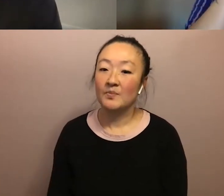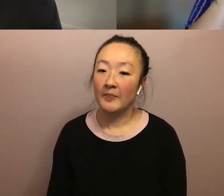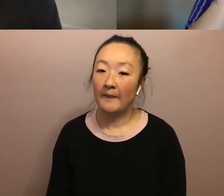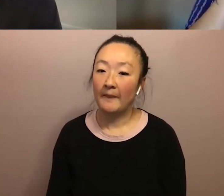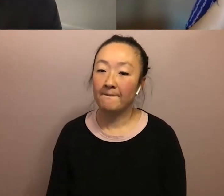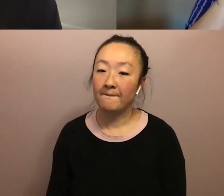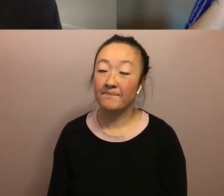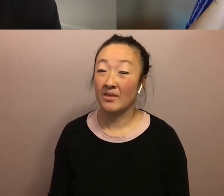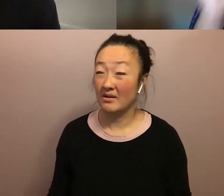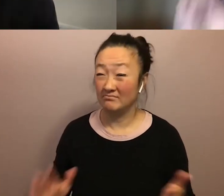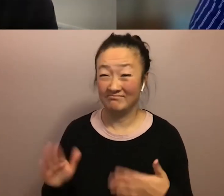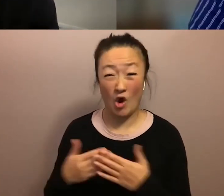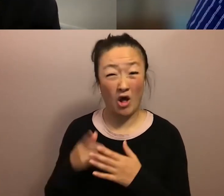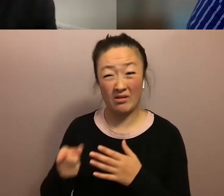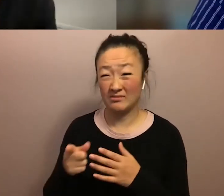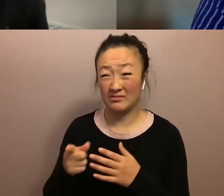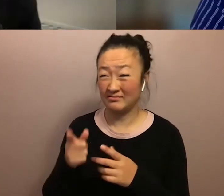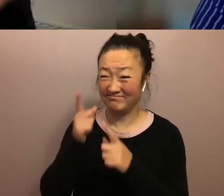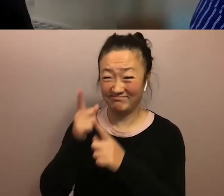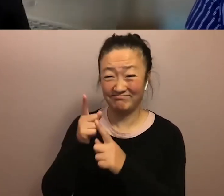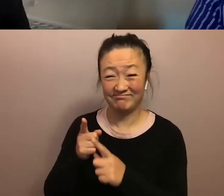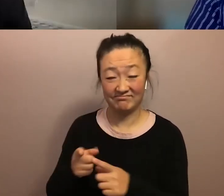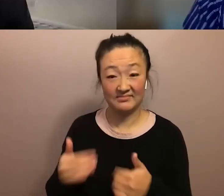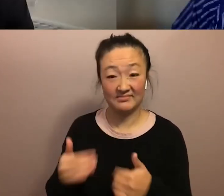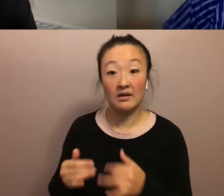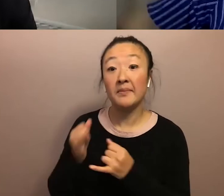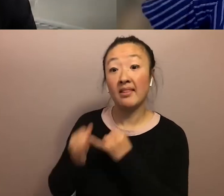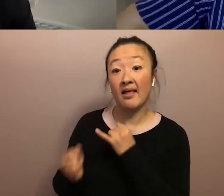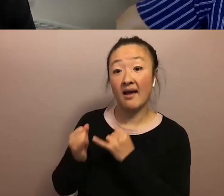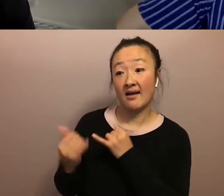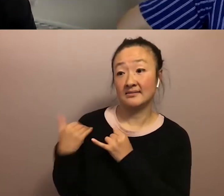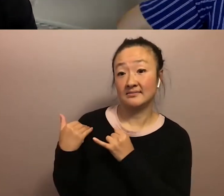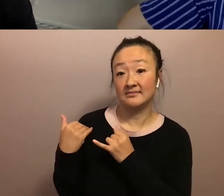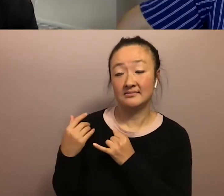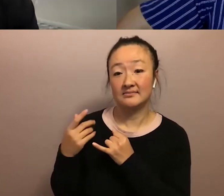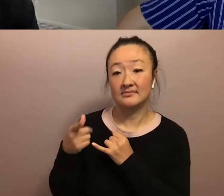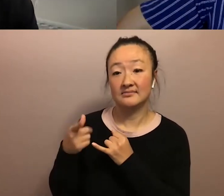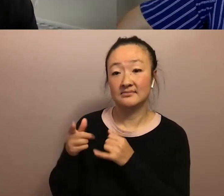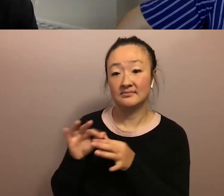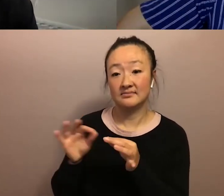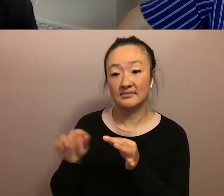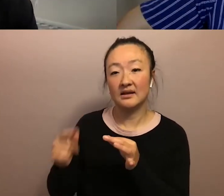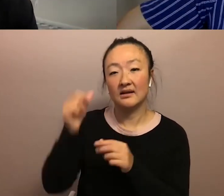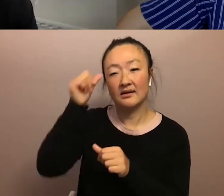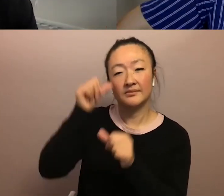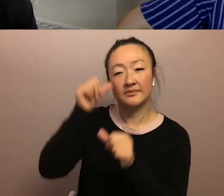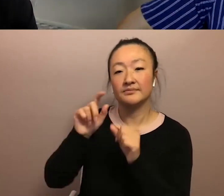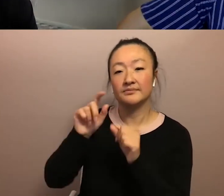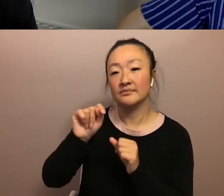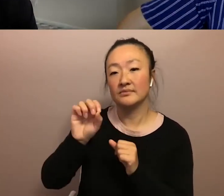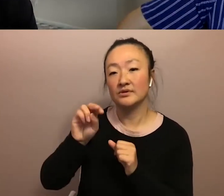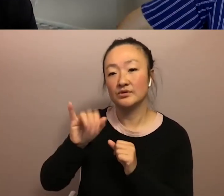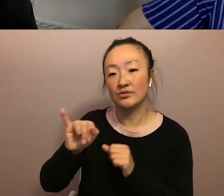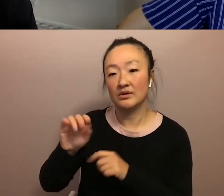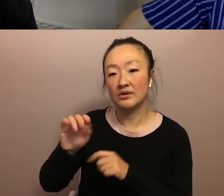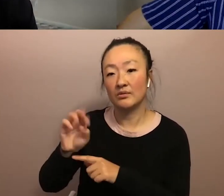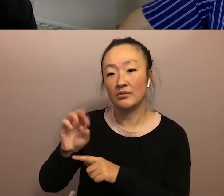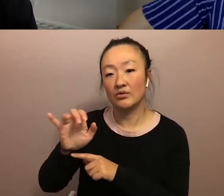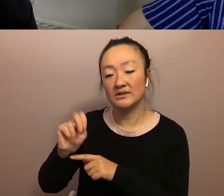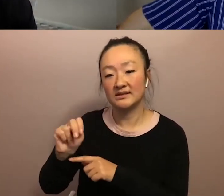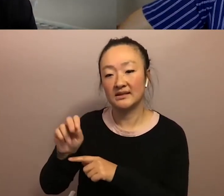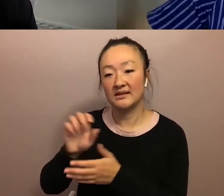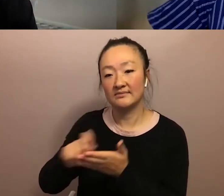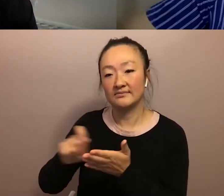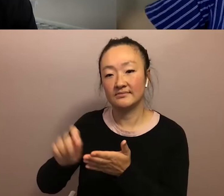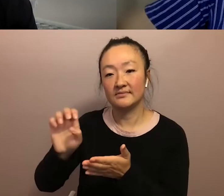all the points, but just on that last point, it reminded me of, um, Toni Morrison's essay peril in which she, she talks